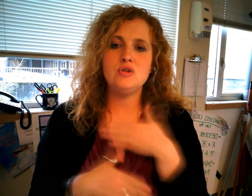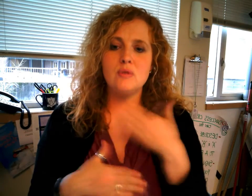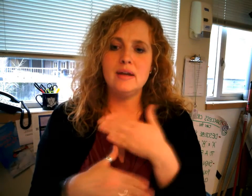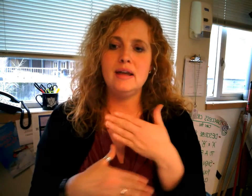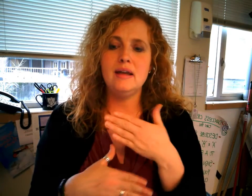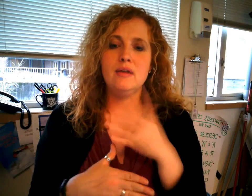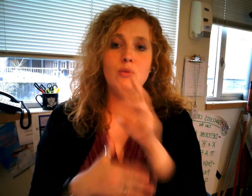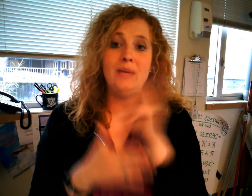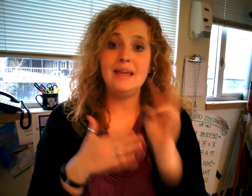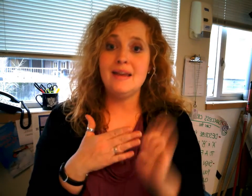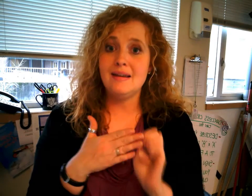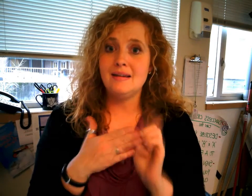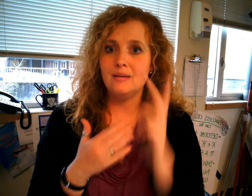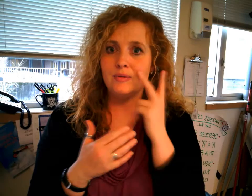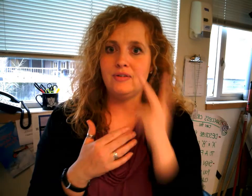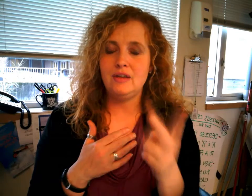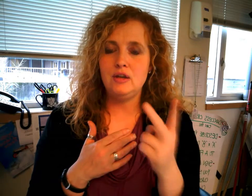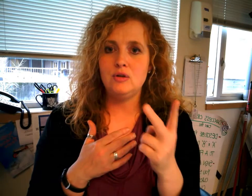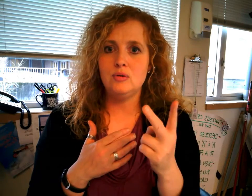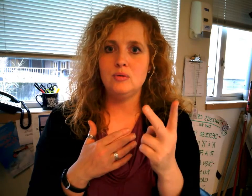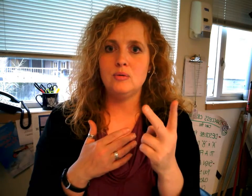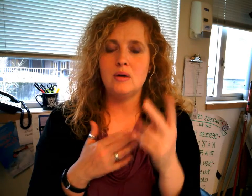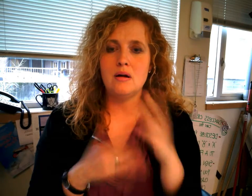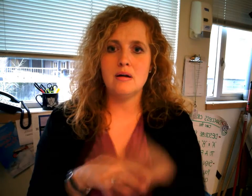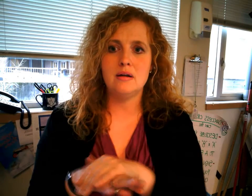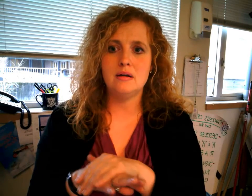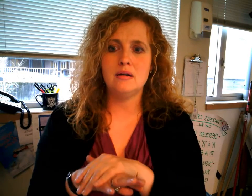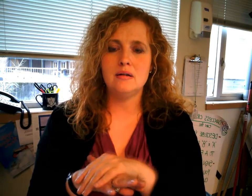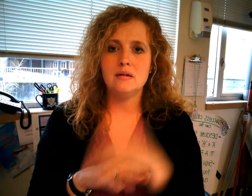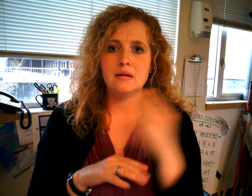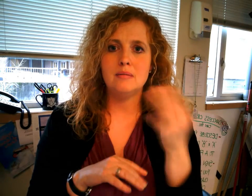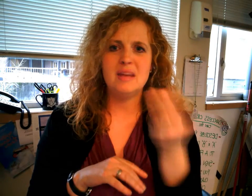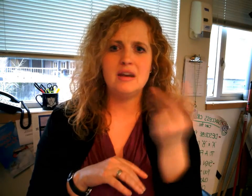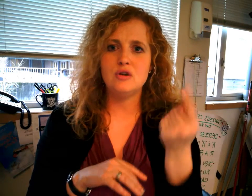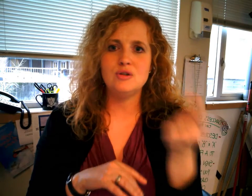the weekend and we'll see you on monday or tuesday